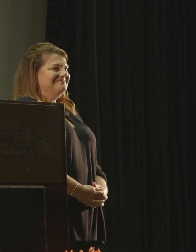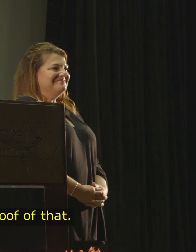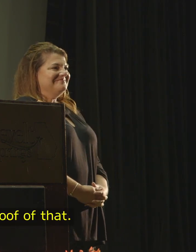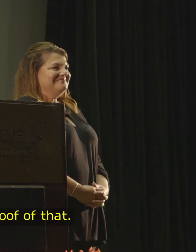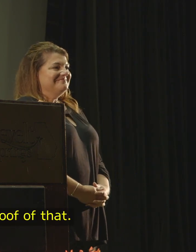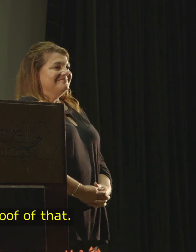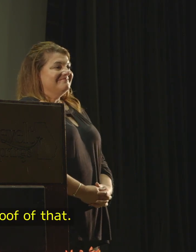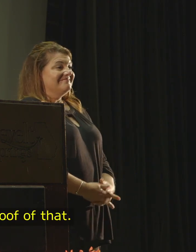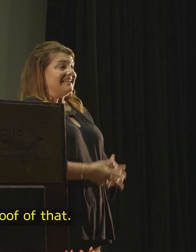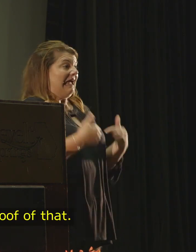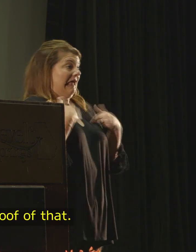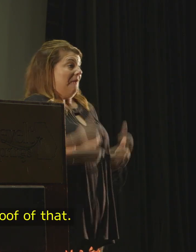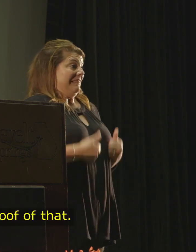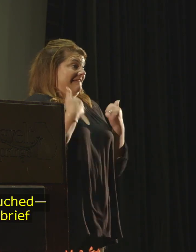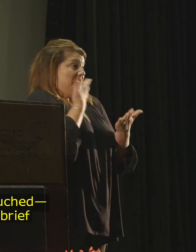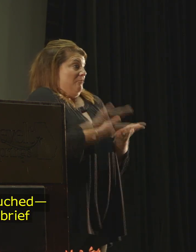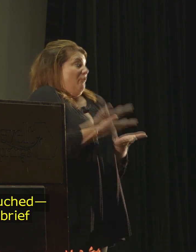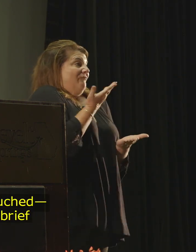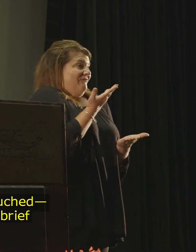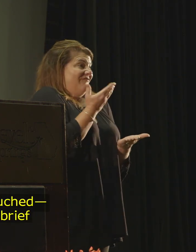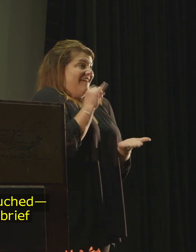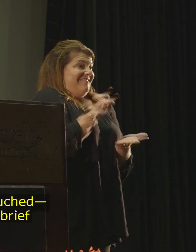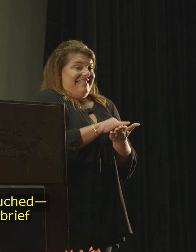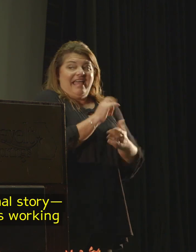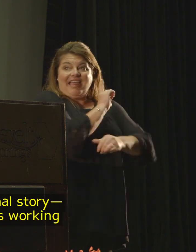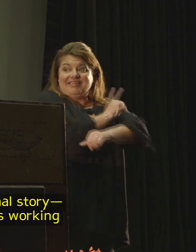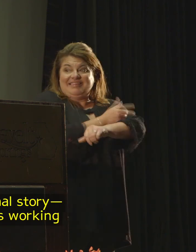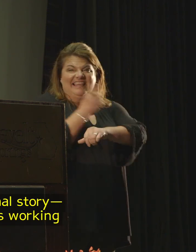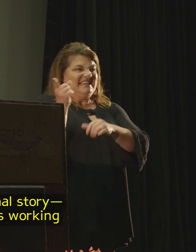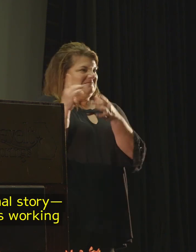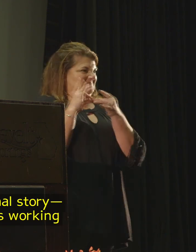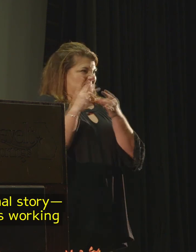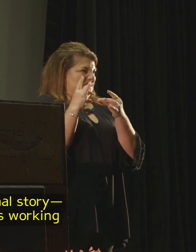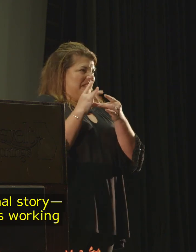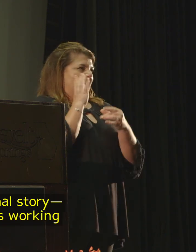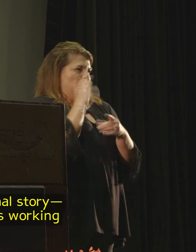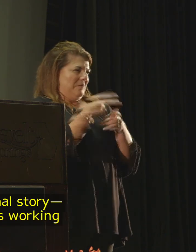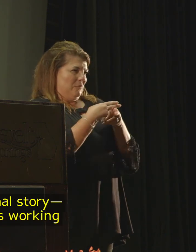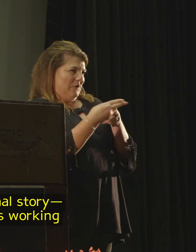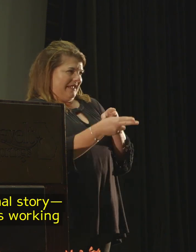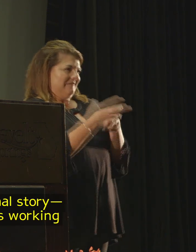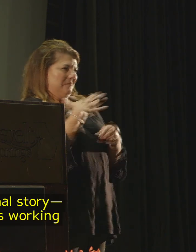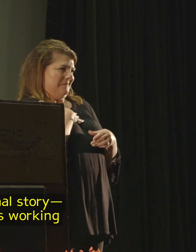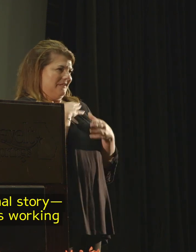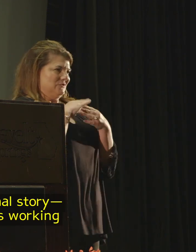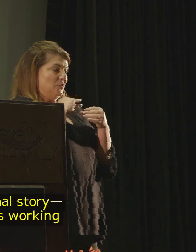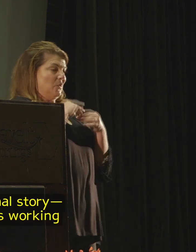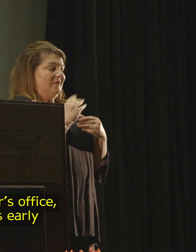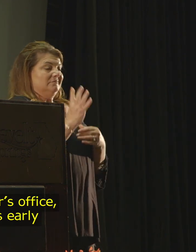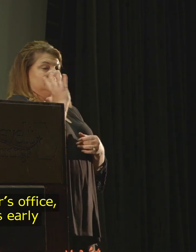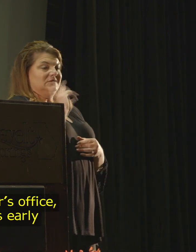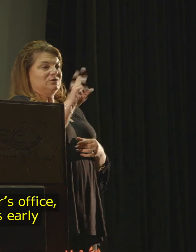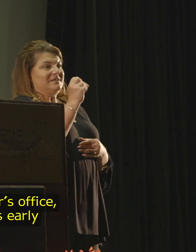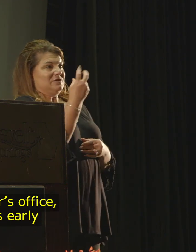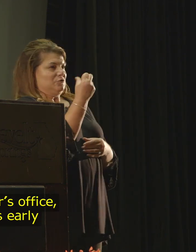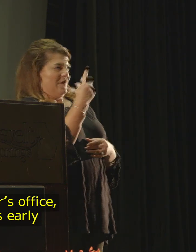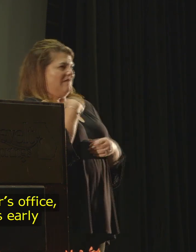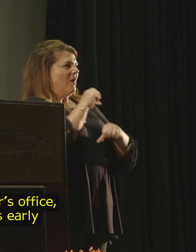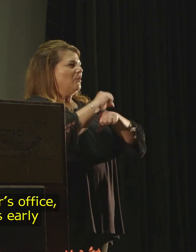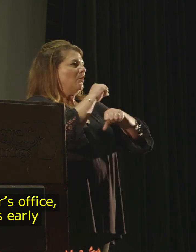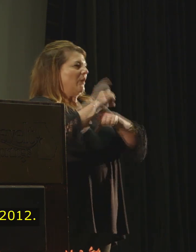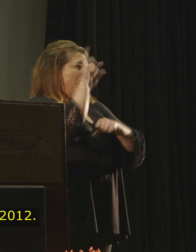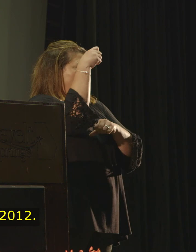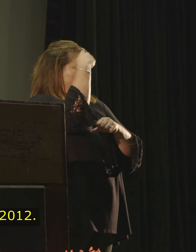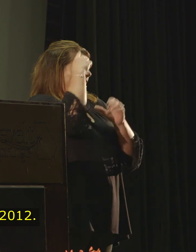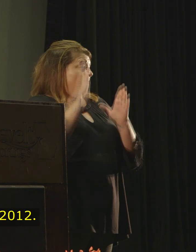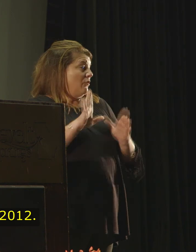And I'm living proof of that. And Lee touched, and I'll be brief with this personal story. It's in 2012, I was working in the governor's office. And